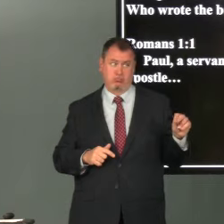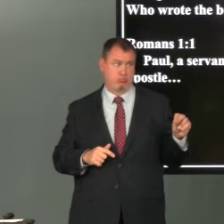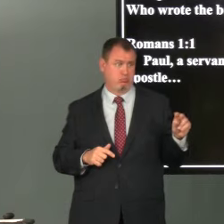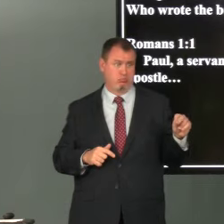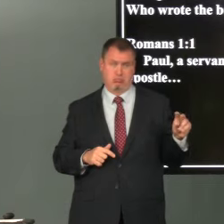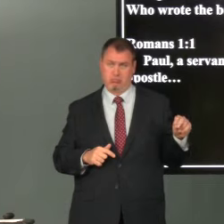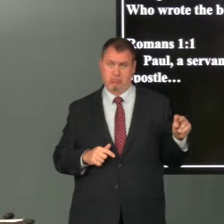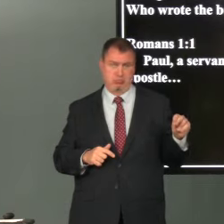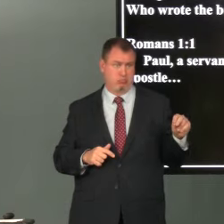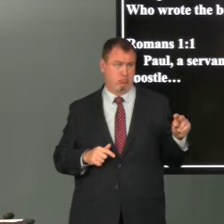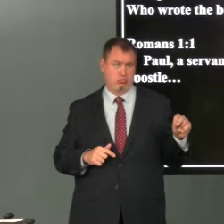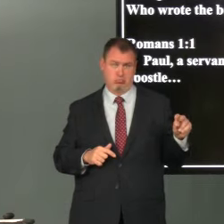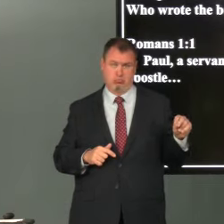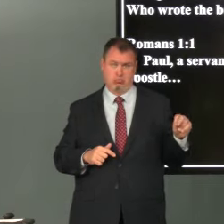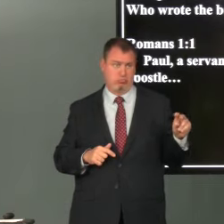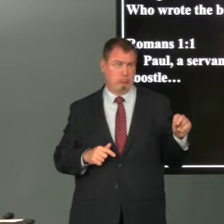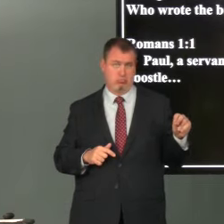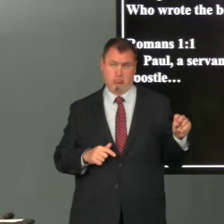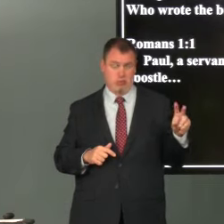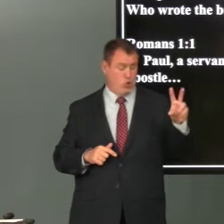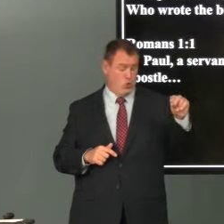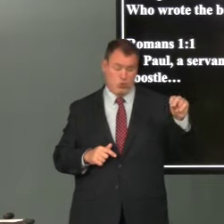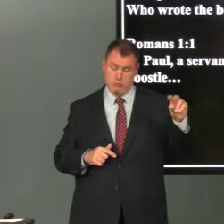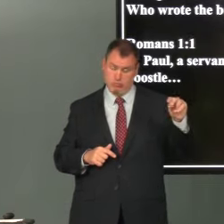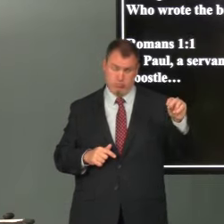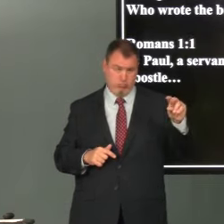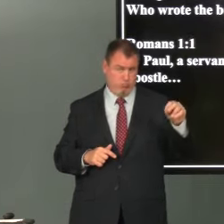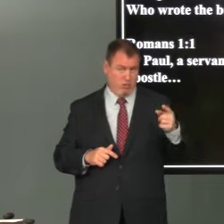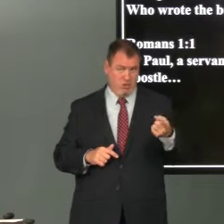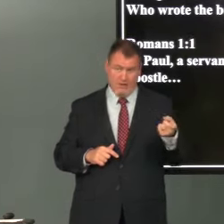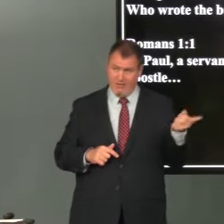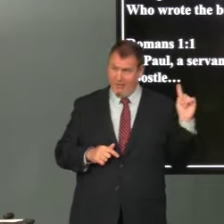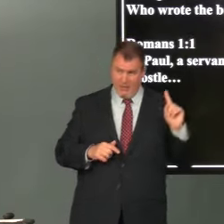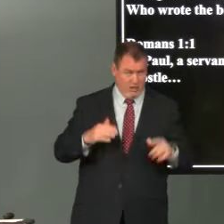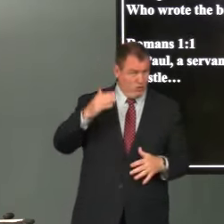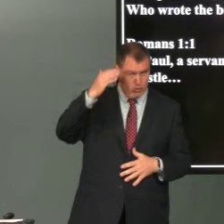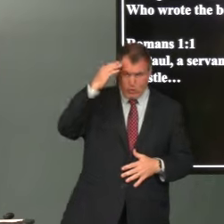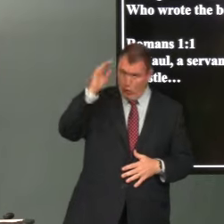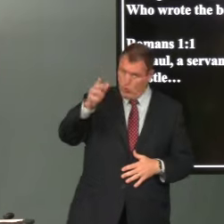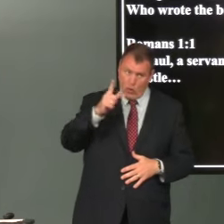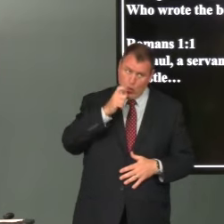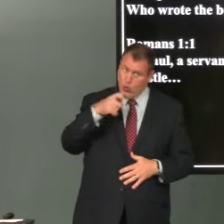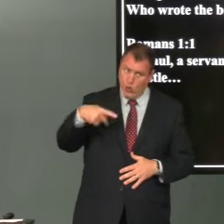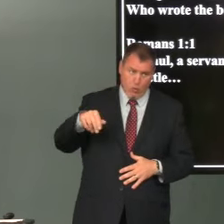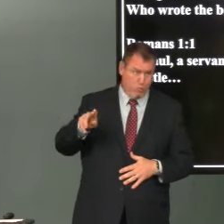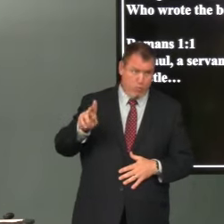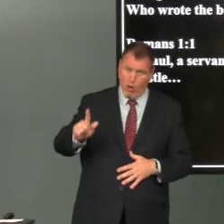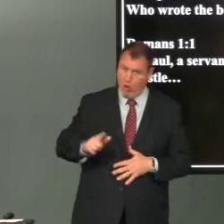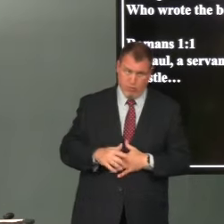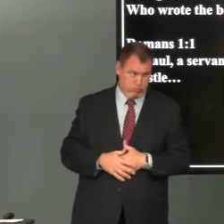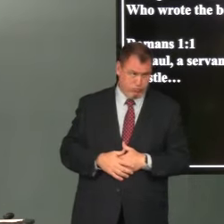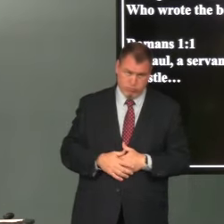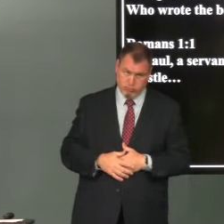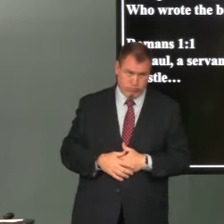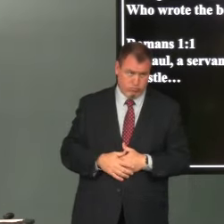no no they didn't know who paul was